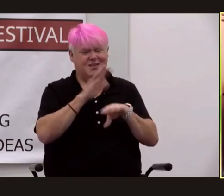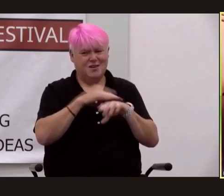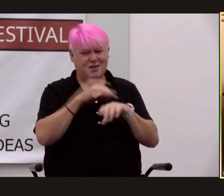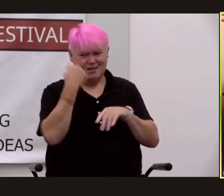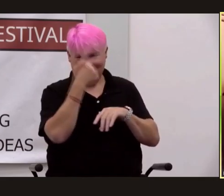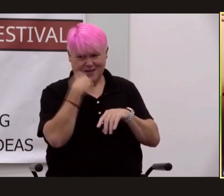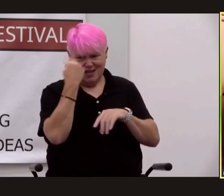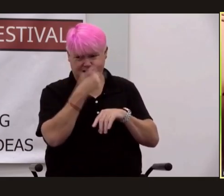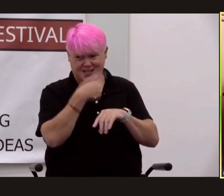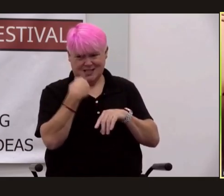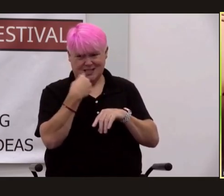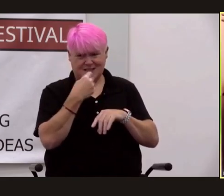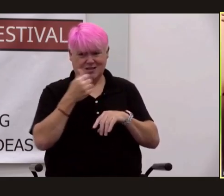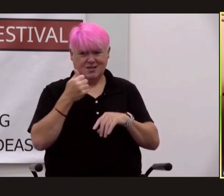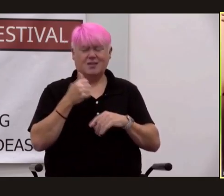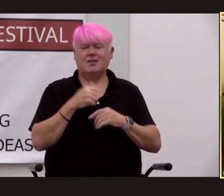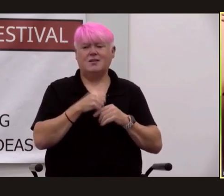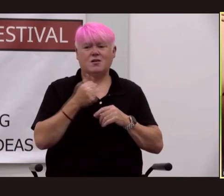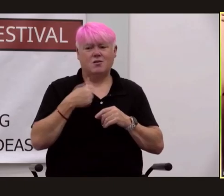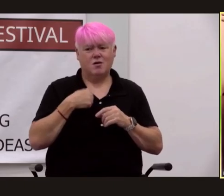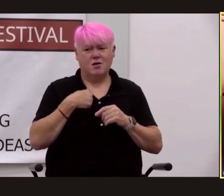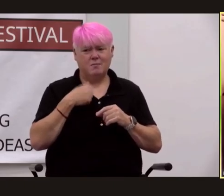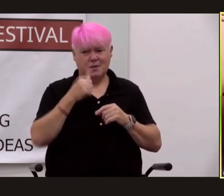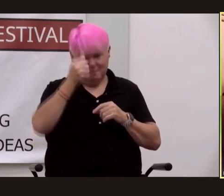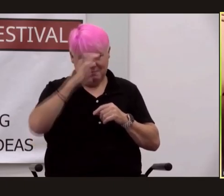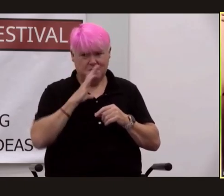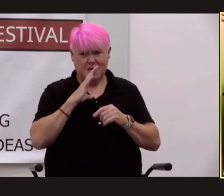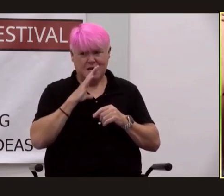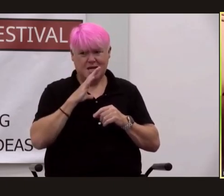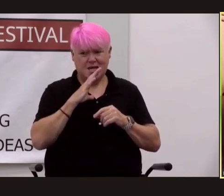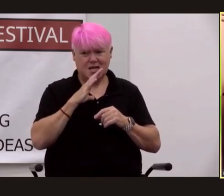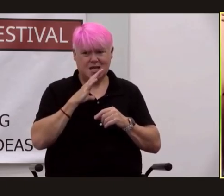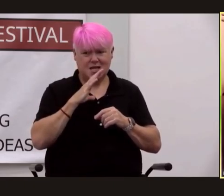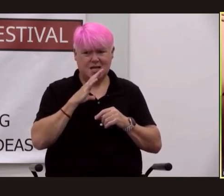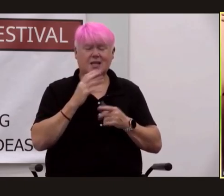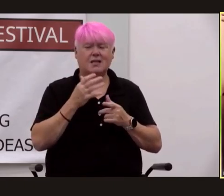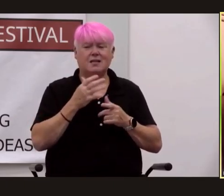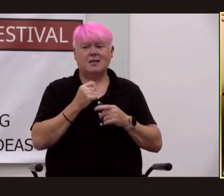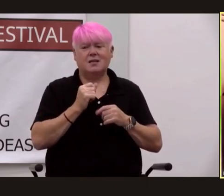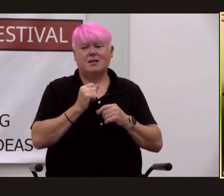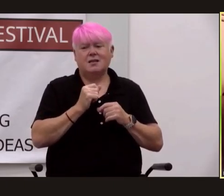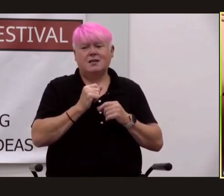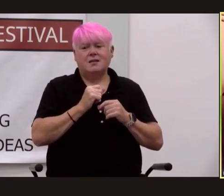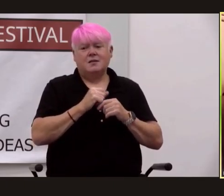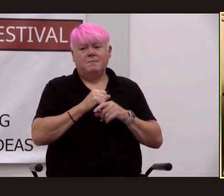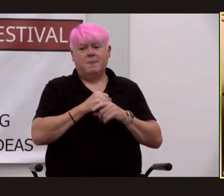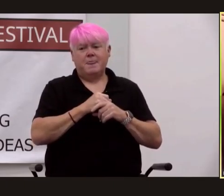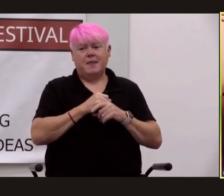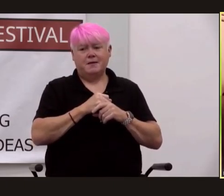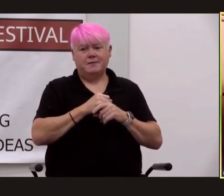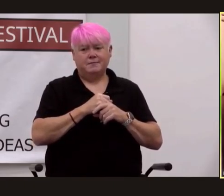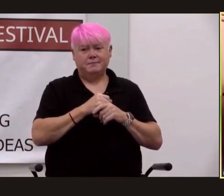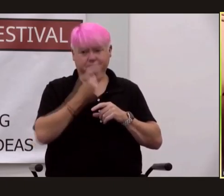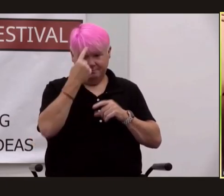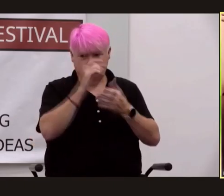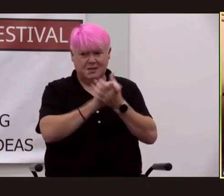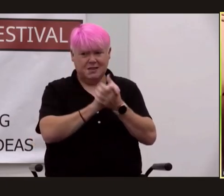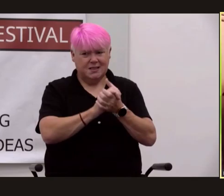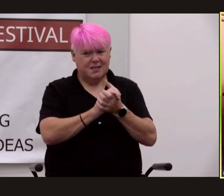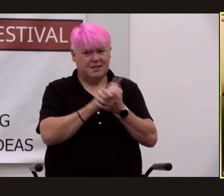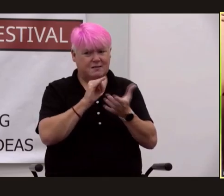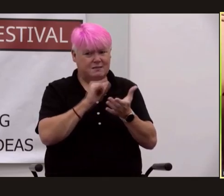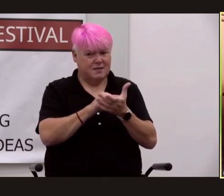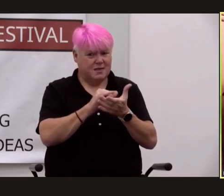navy man conservative and tradition bound parsons was often at loggerheads with the free willing civilian george